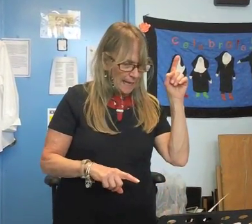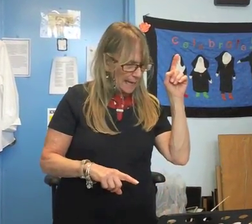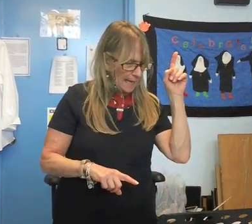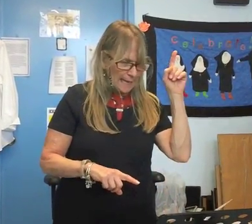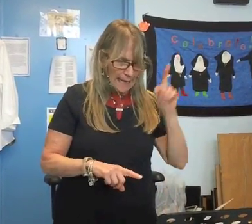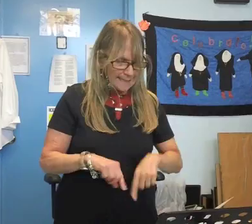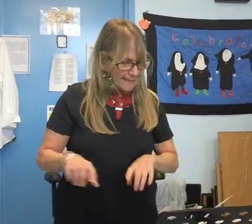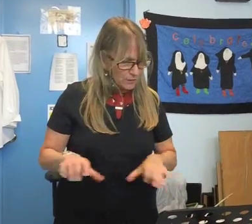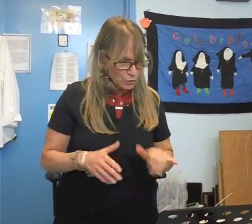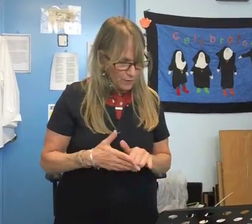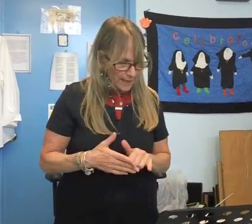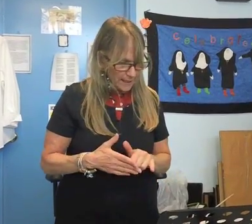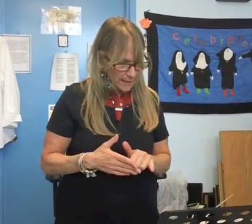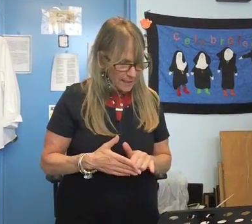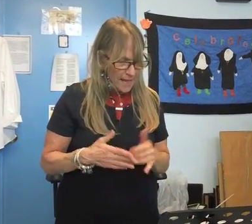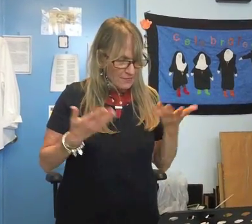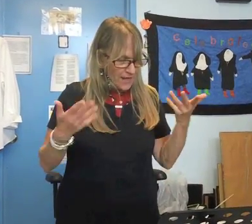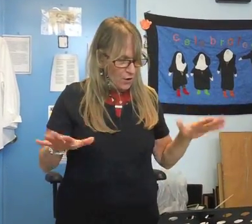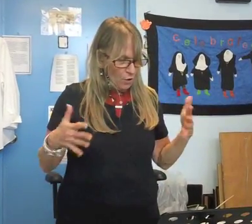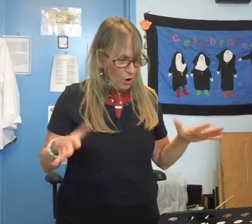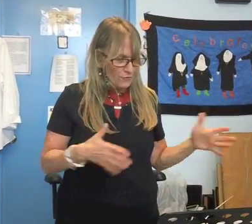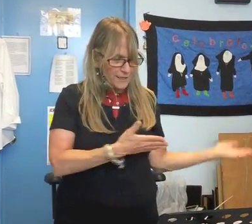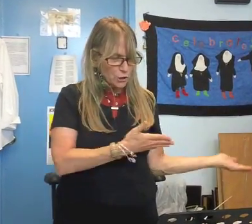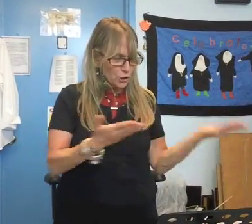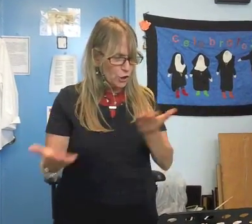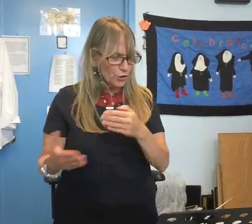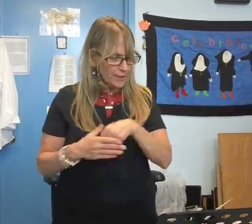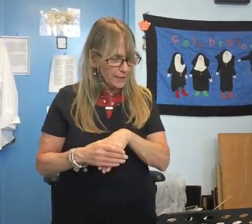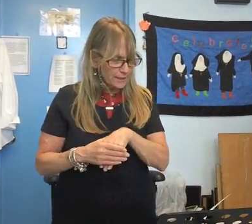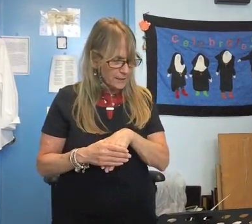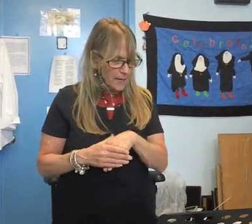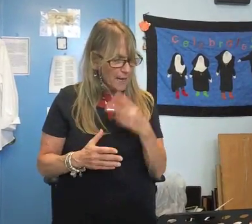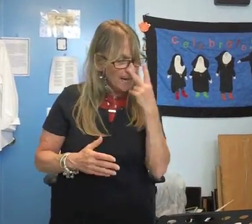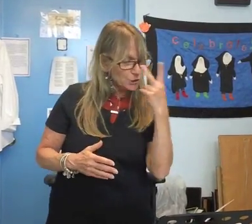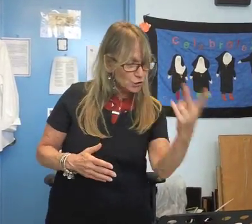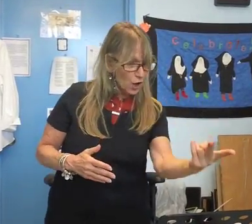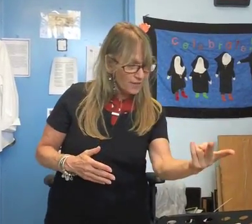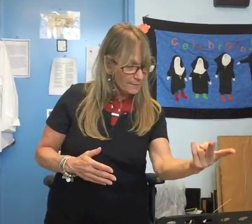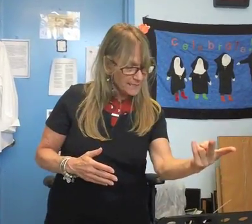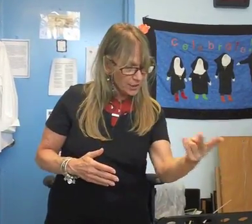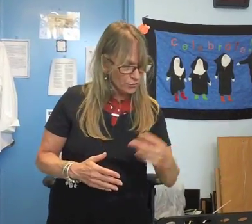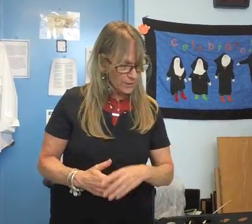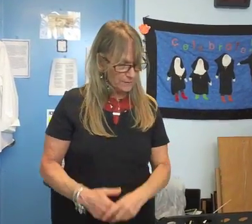page I can't do that they already took her in I saw them take her in